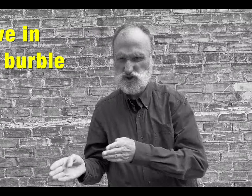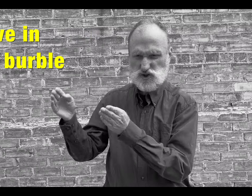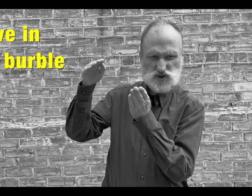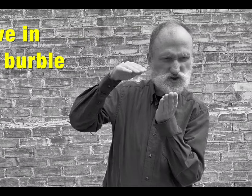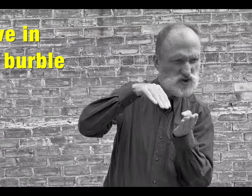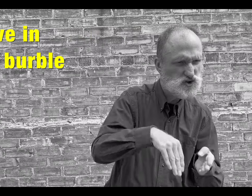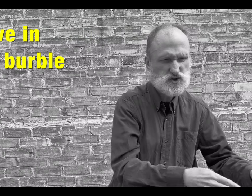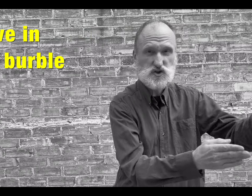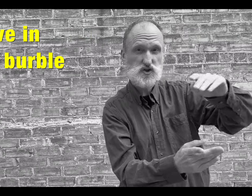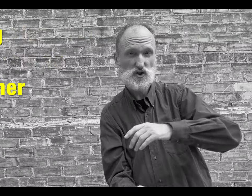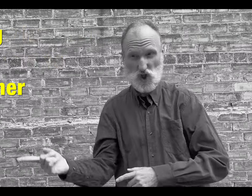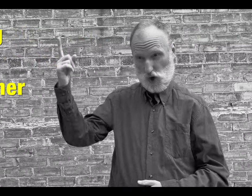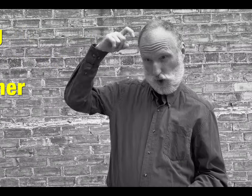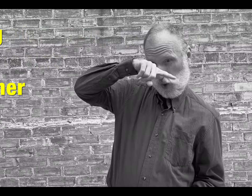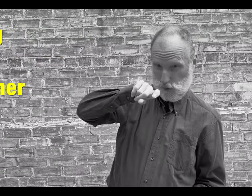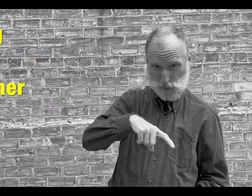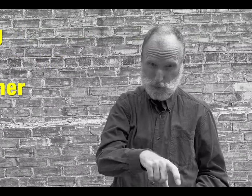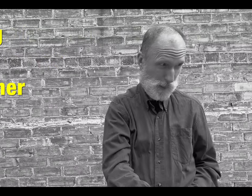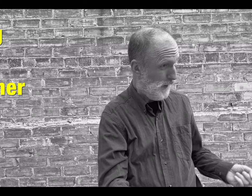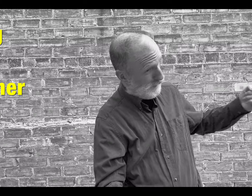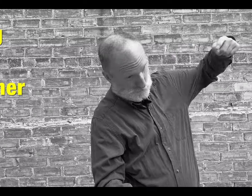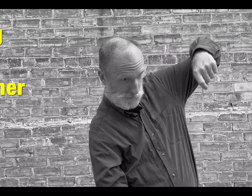braiding around each other,